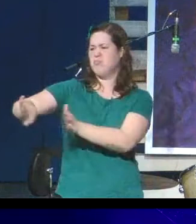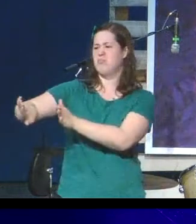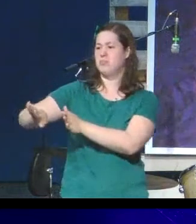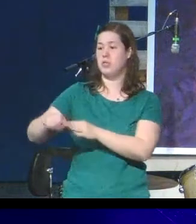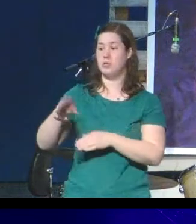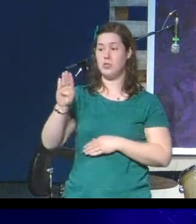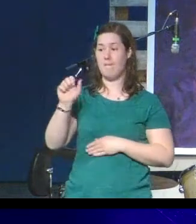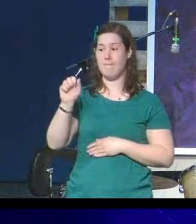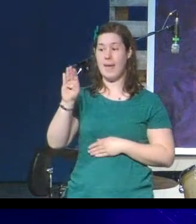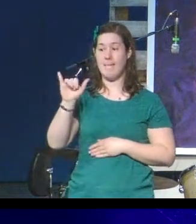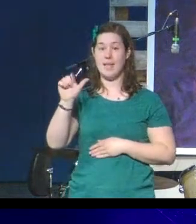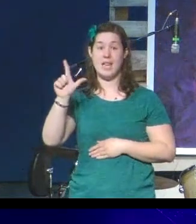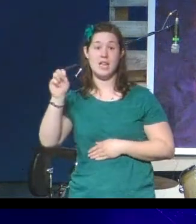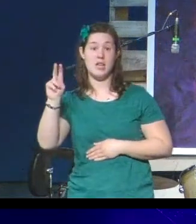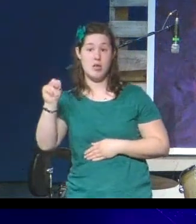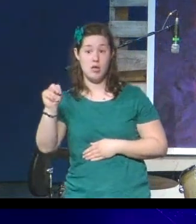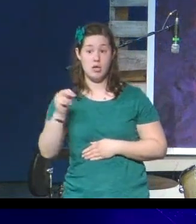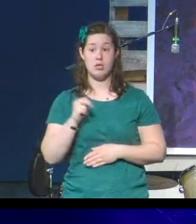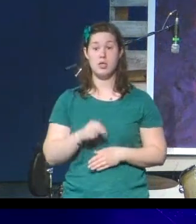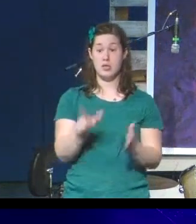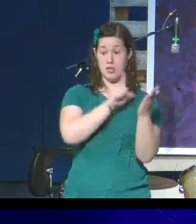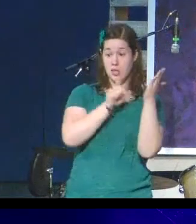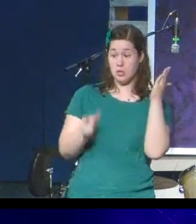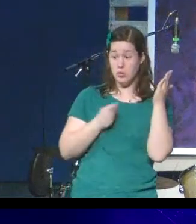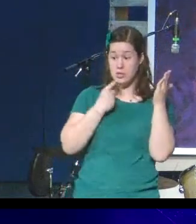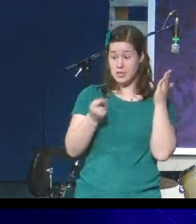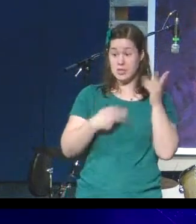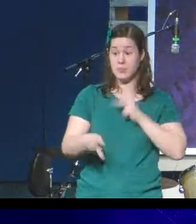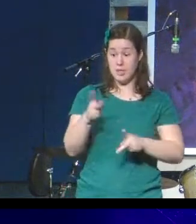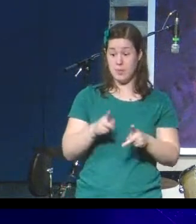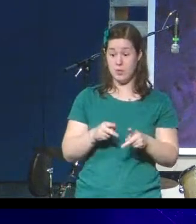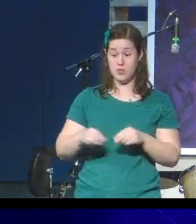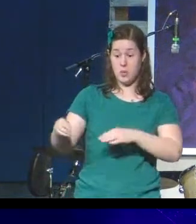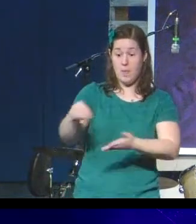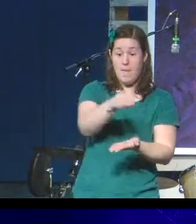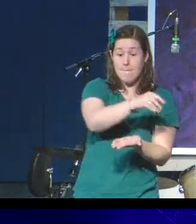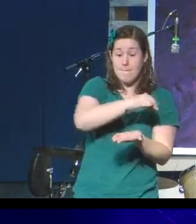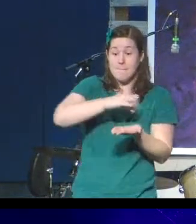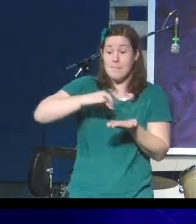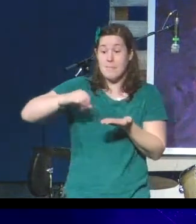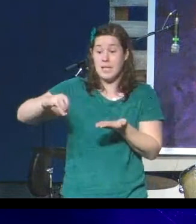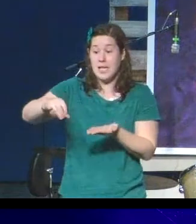tents, start families, because you will be here for a long time.